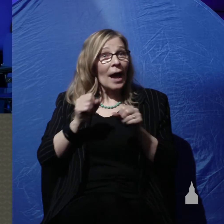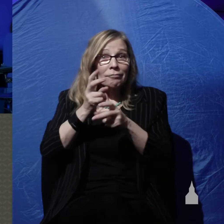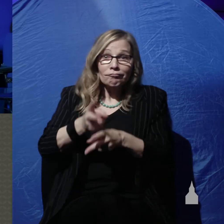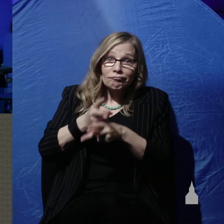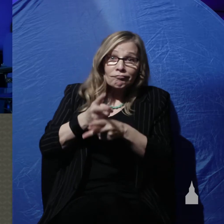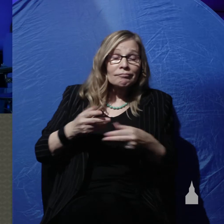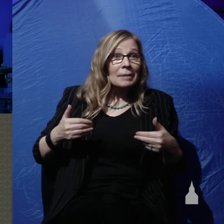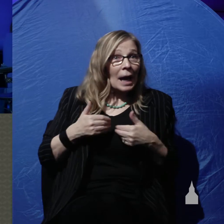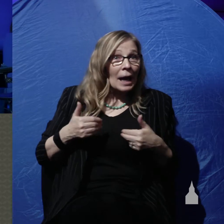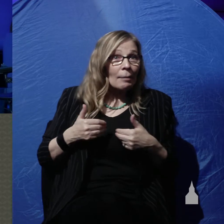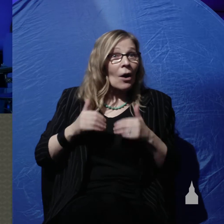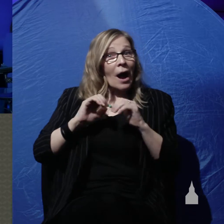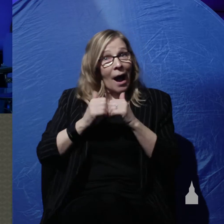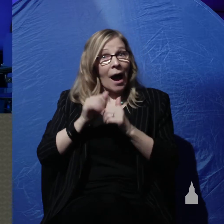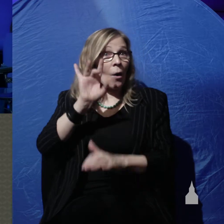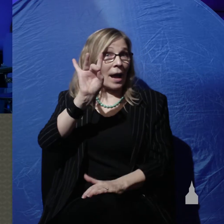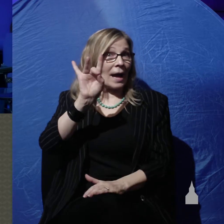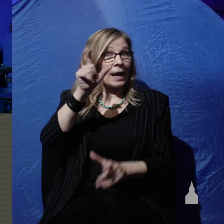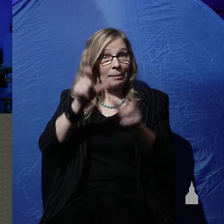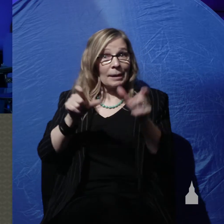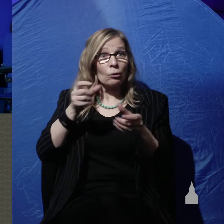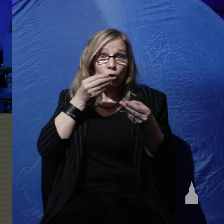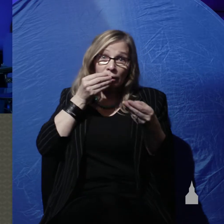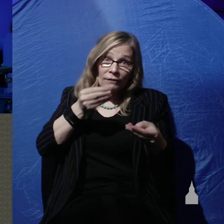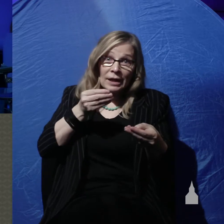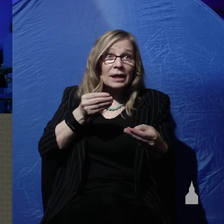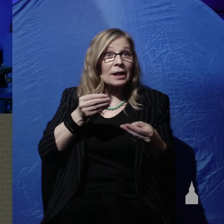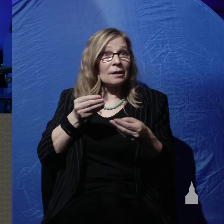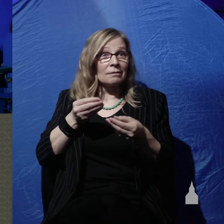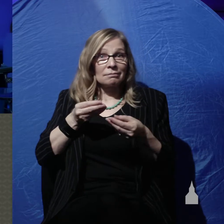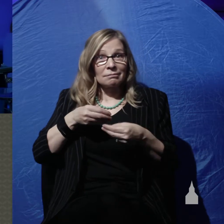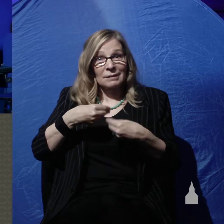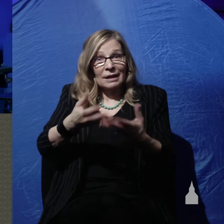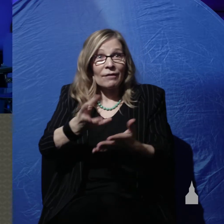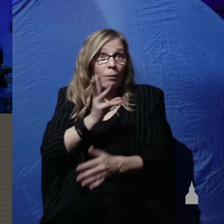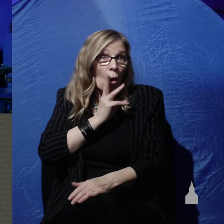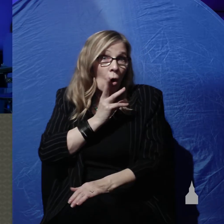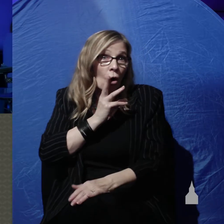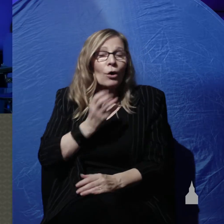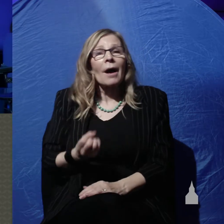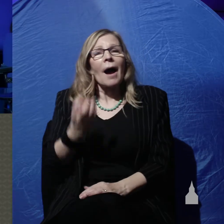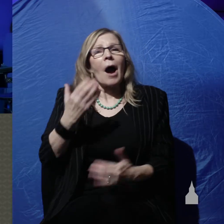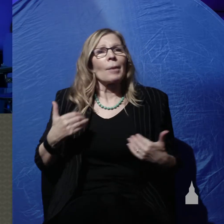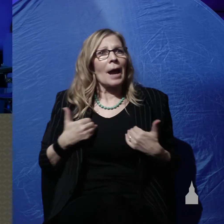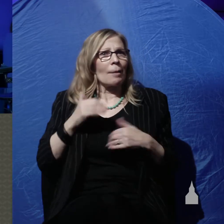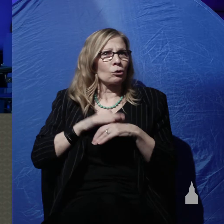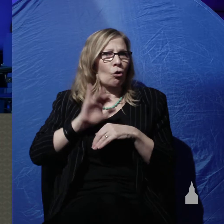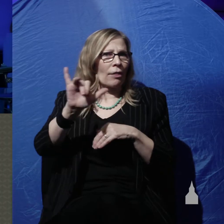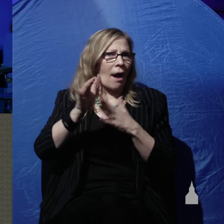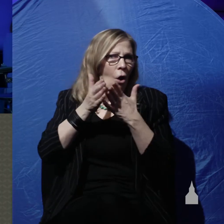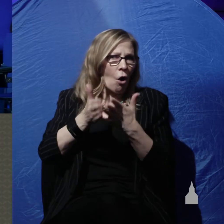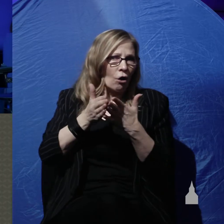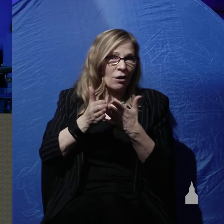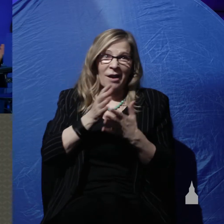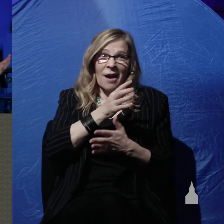animals, how eight people could feed and water them all, how many animals were on the Ark. And we answer